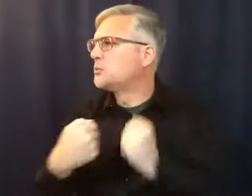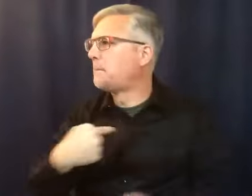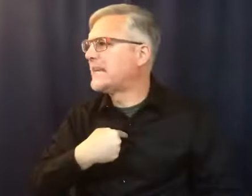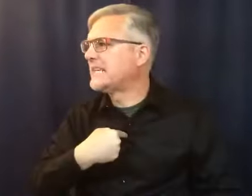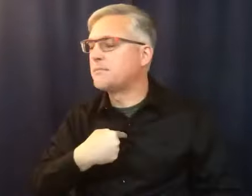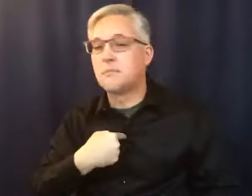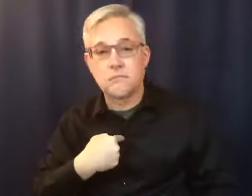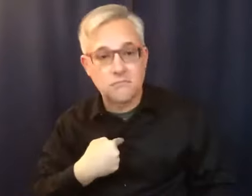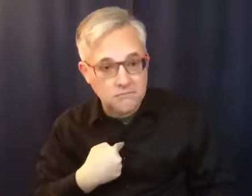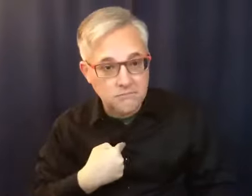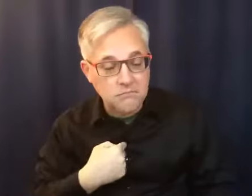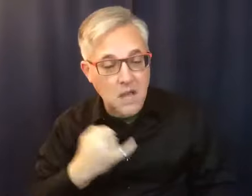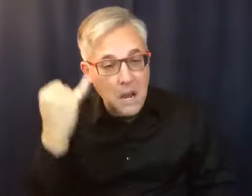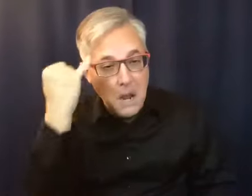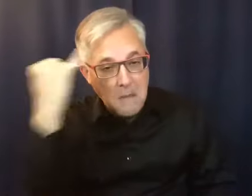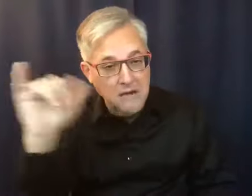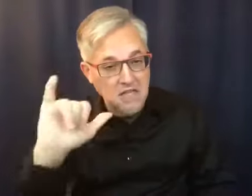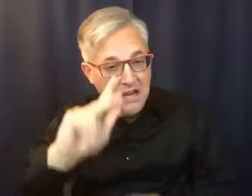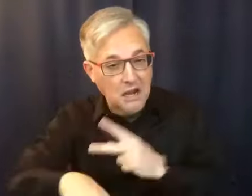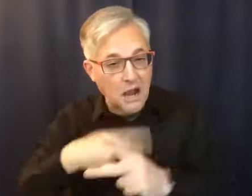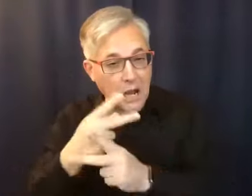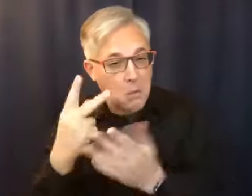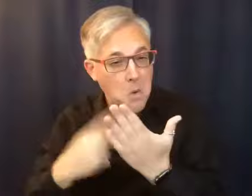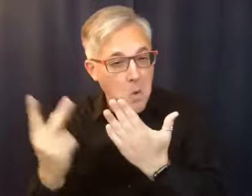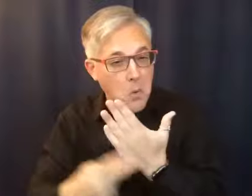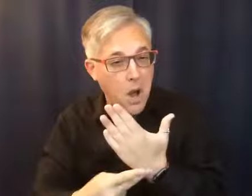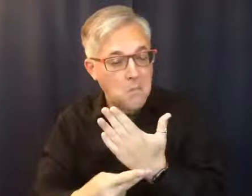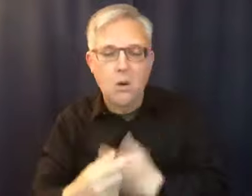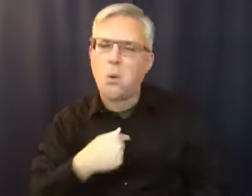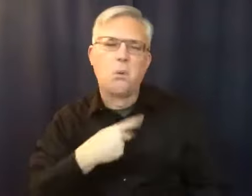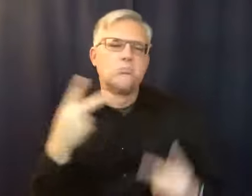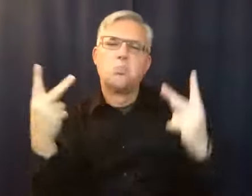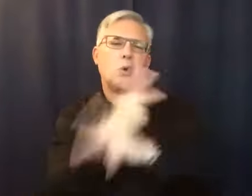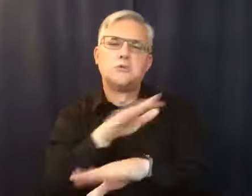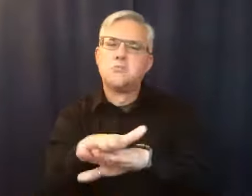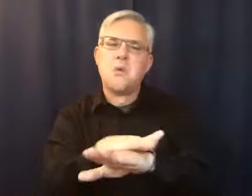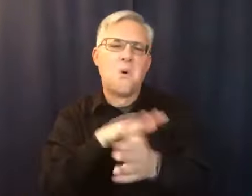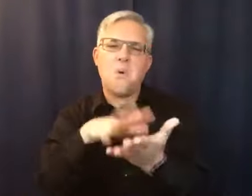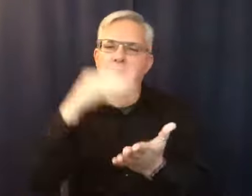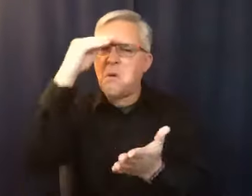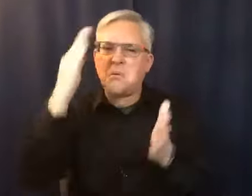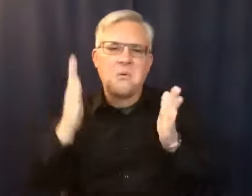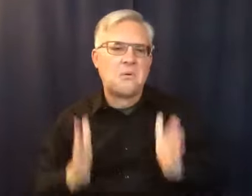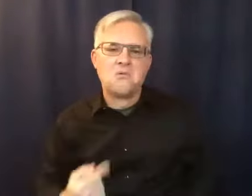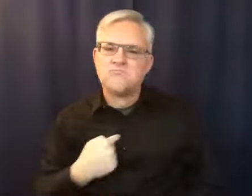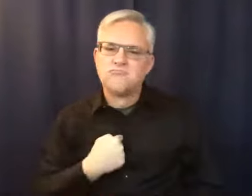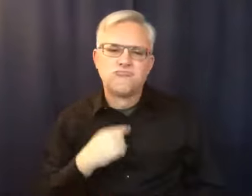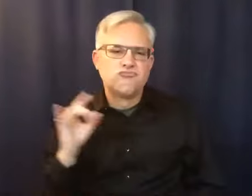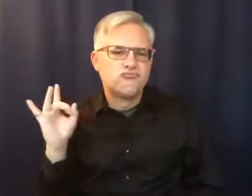what kind of program we had. One of the slowest learners. I would go to meeting after meeting. I would check on